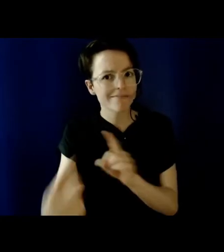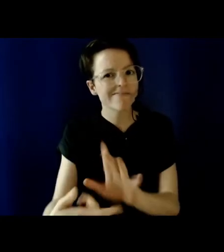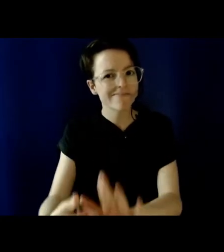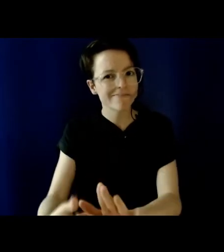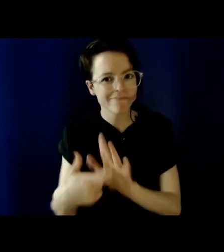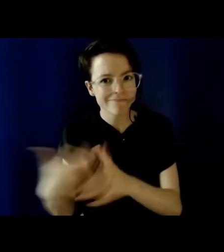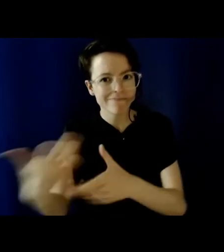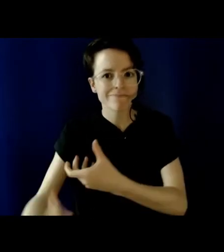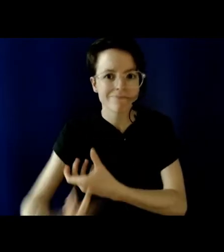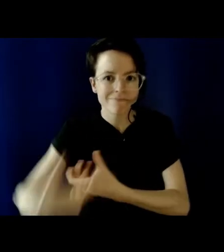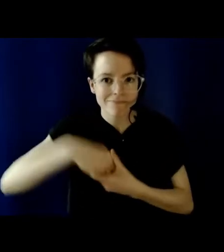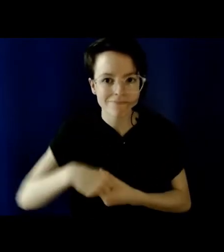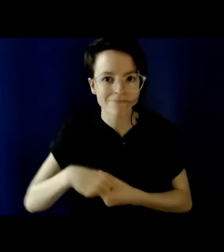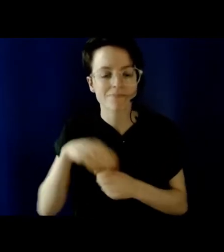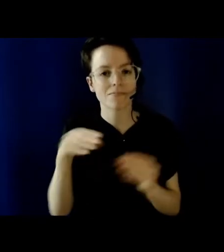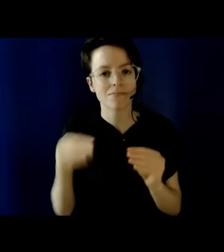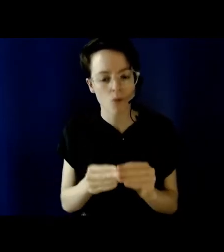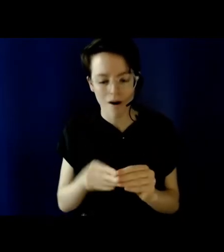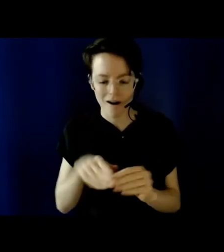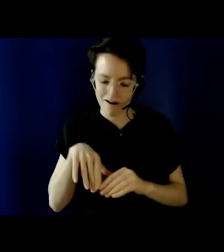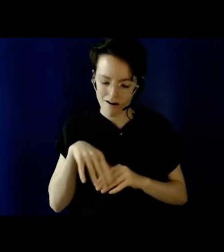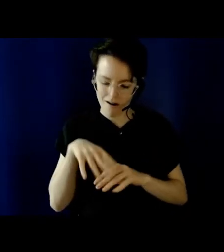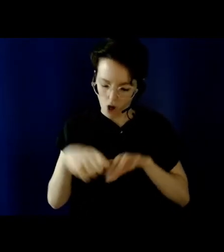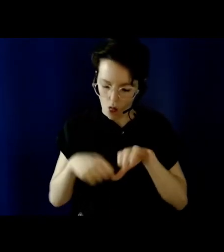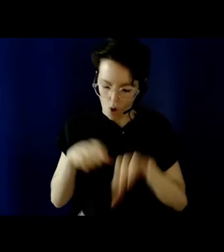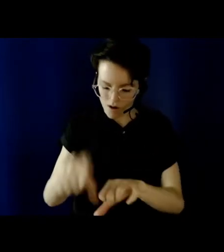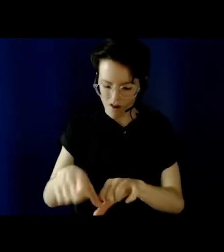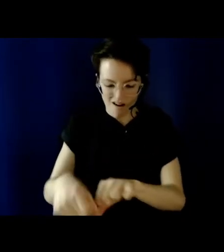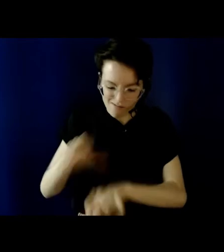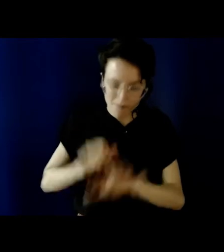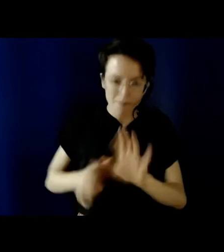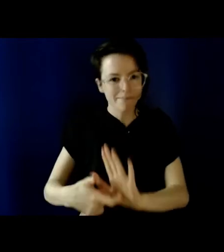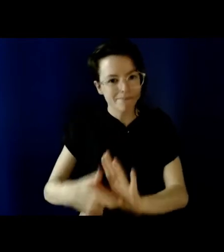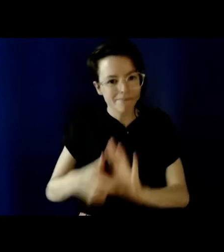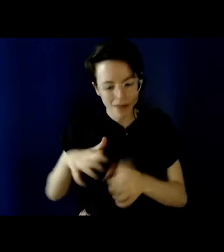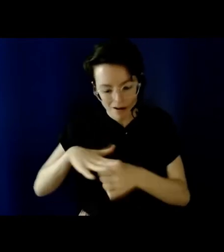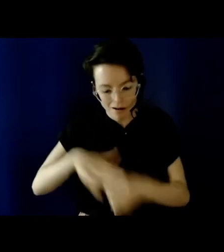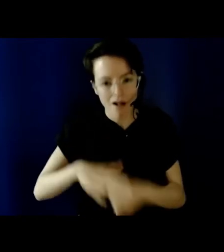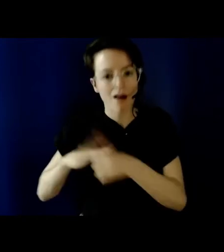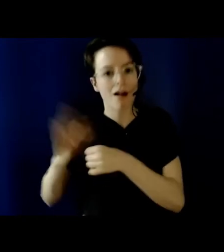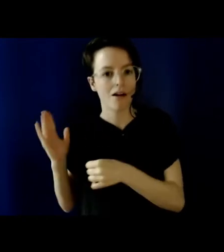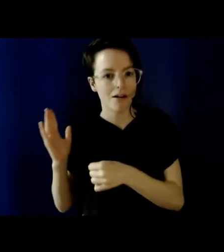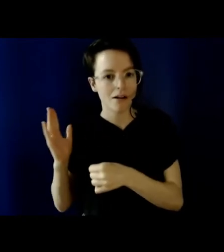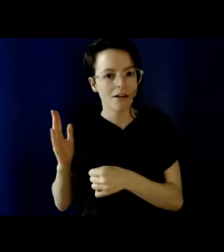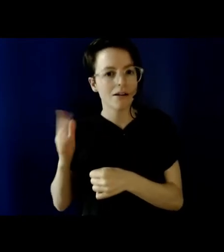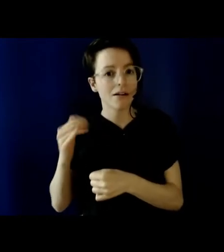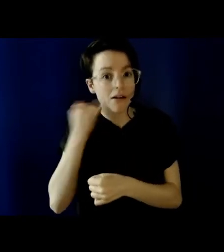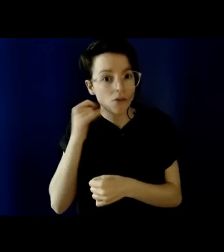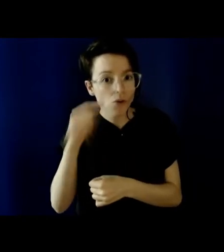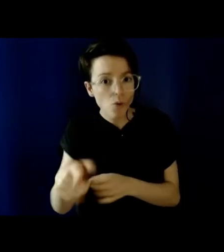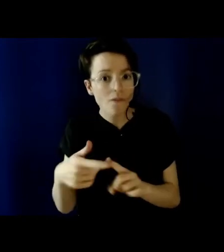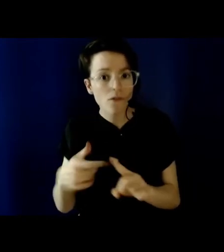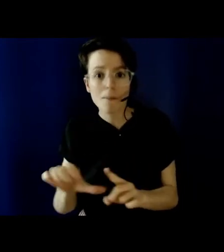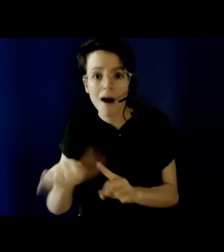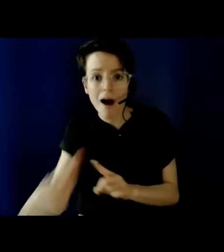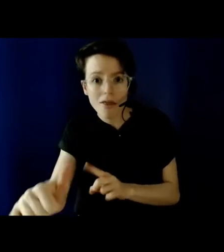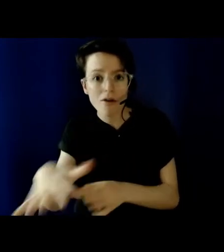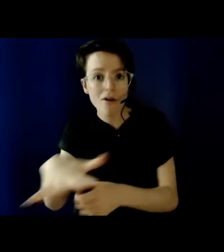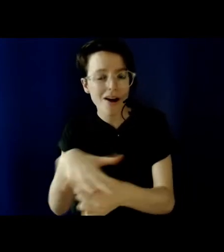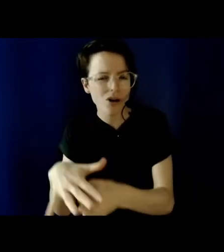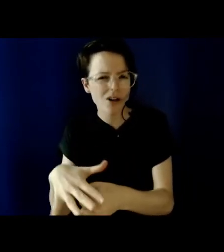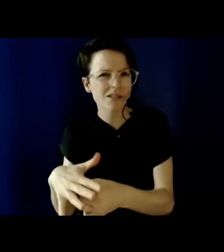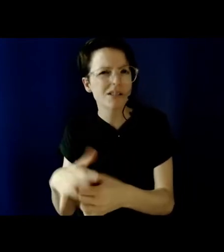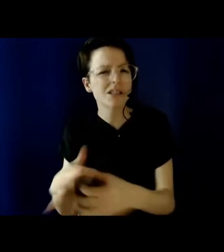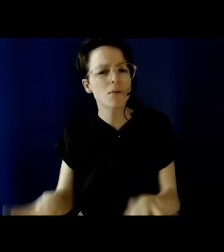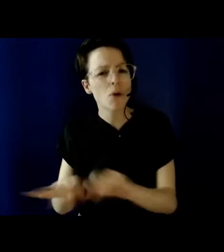reflect on your relationship to the specific Indigenous communities on whose land you live, work and learn. Or for international participants, please